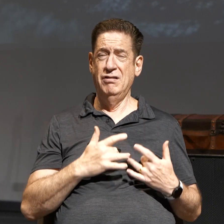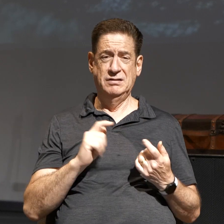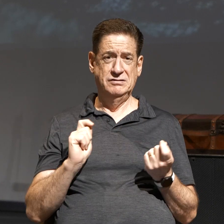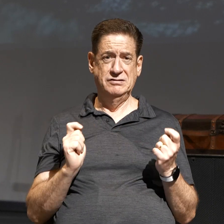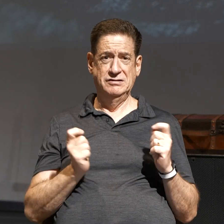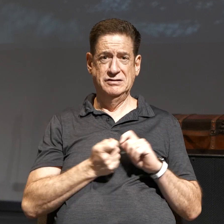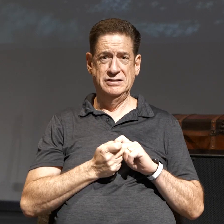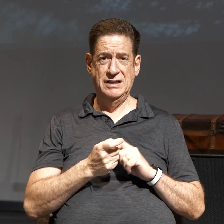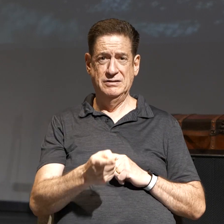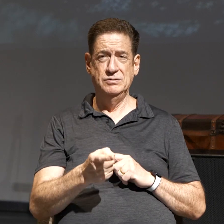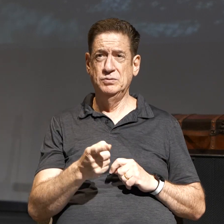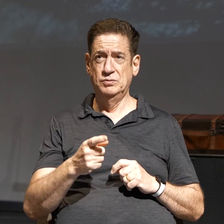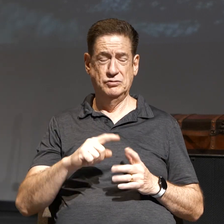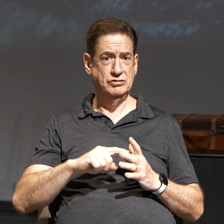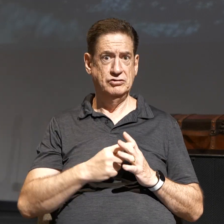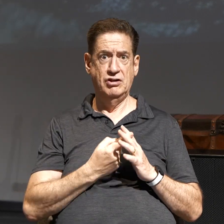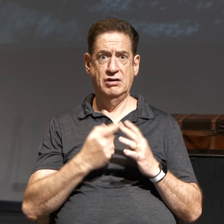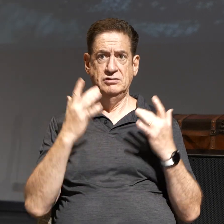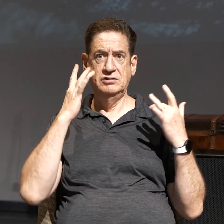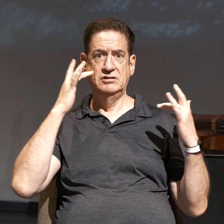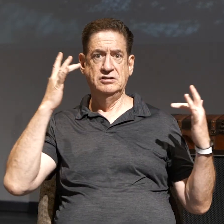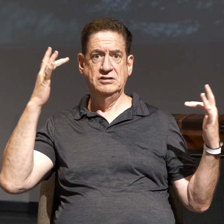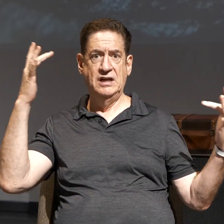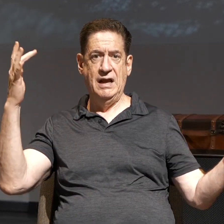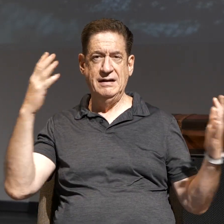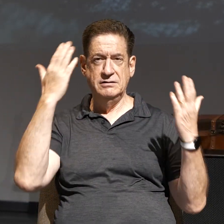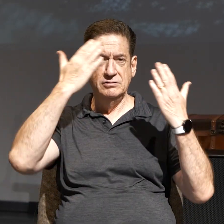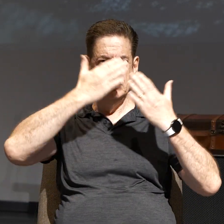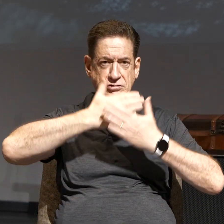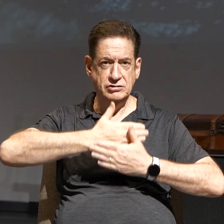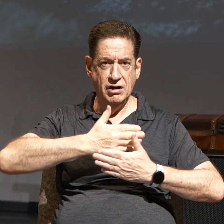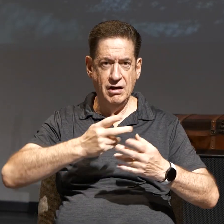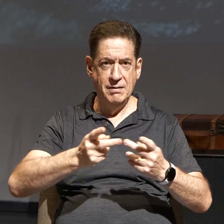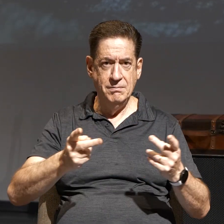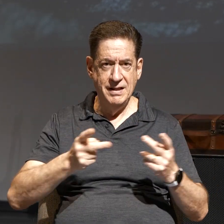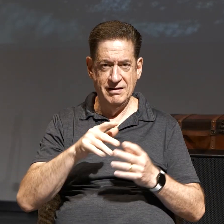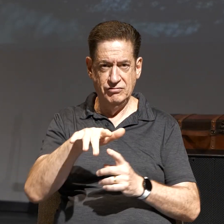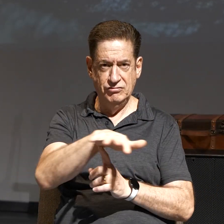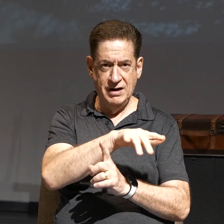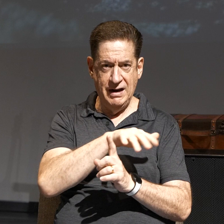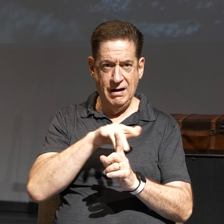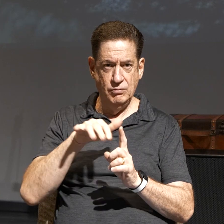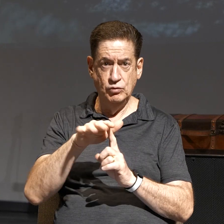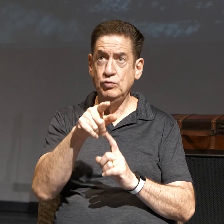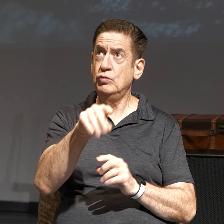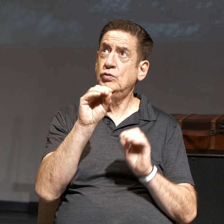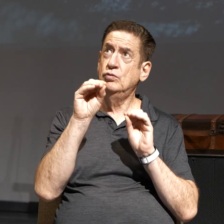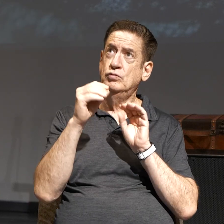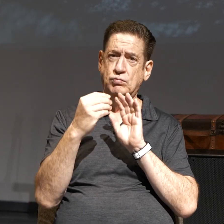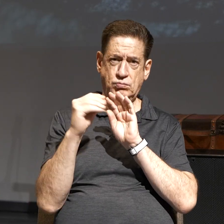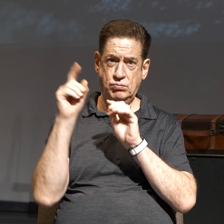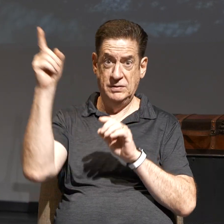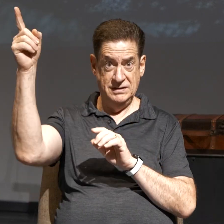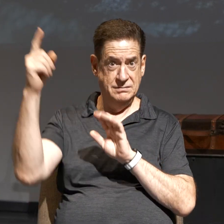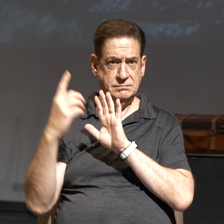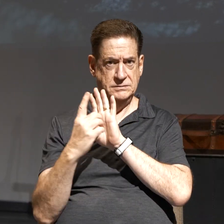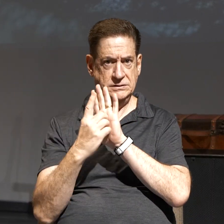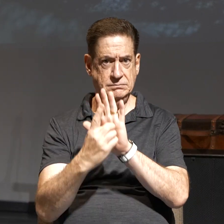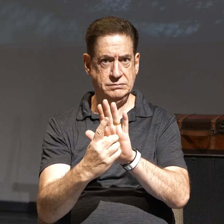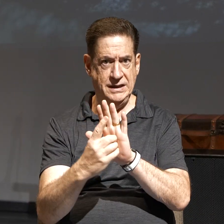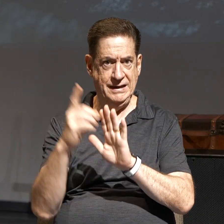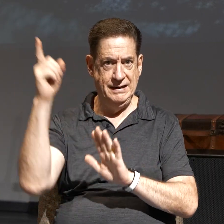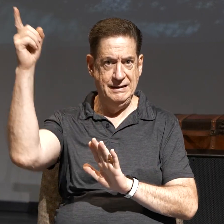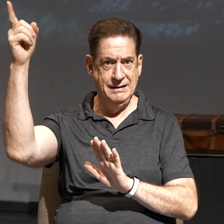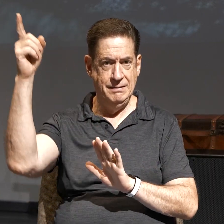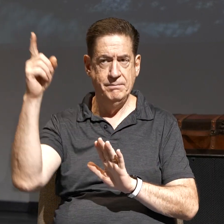you. You begin to shine in the dark places all around you. You put Him on display. You manifest Christ. That's